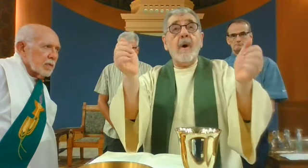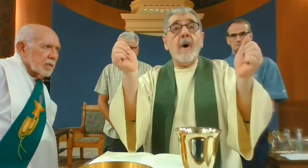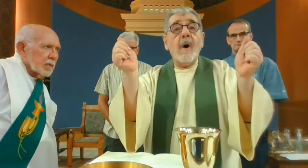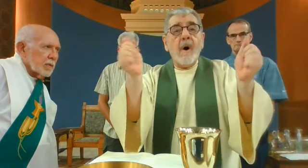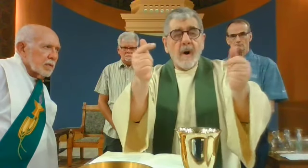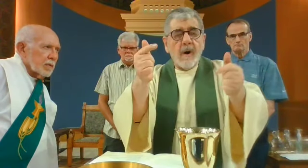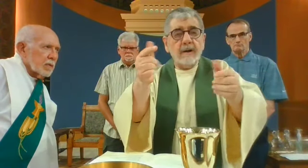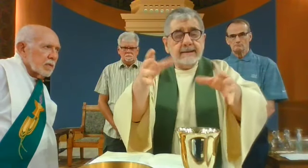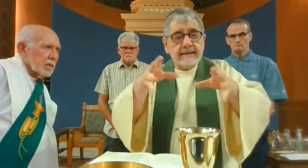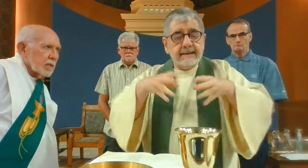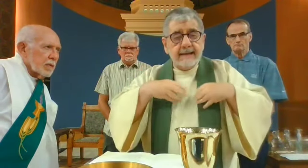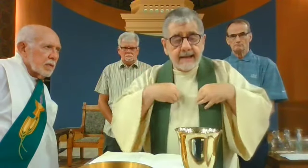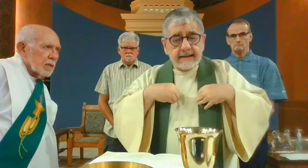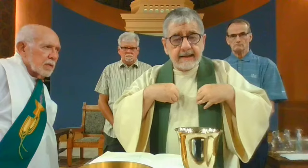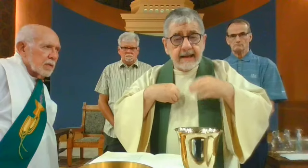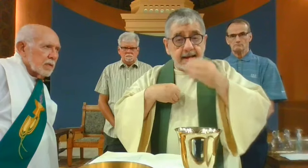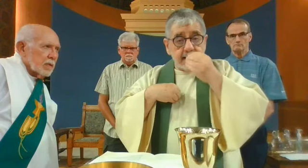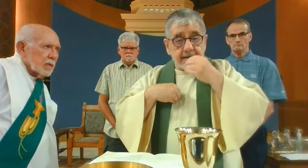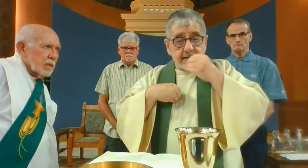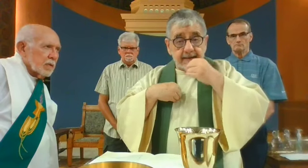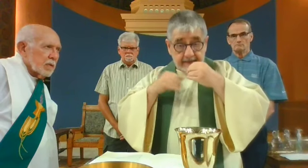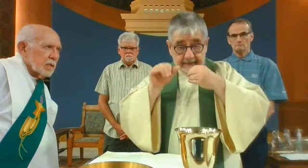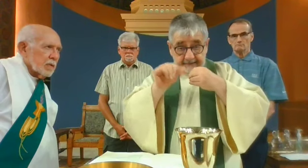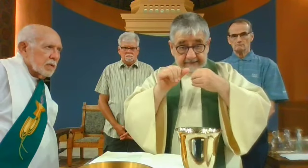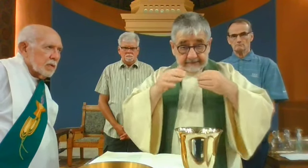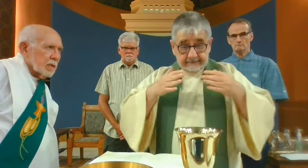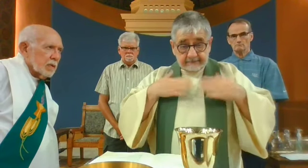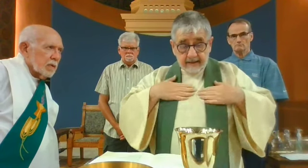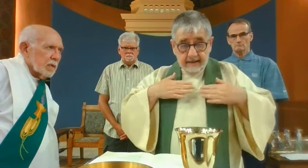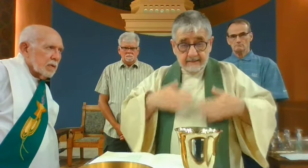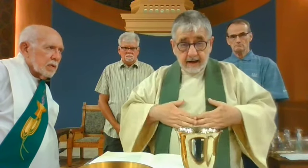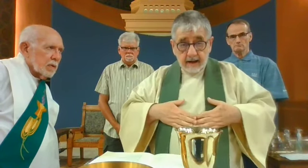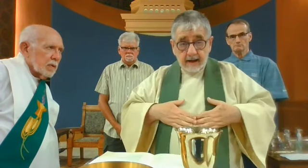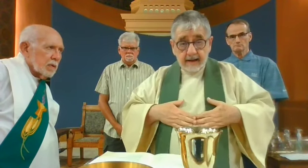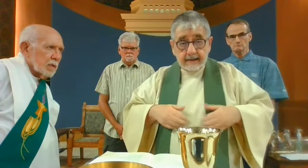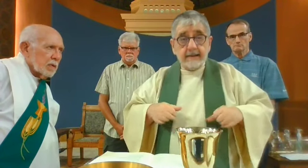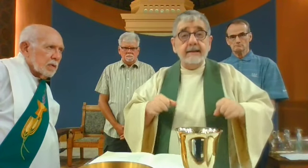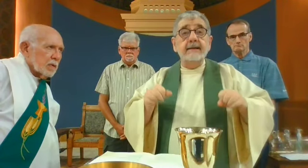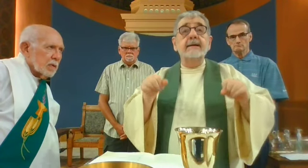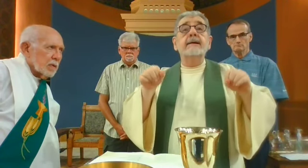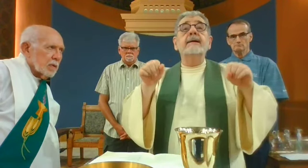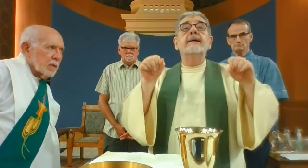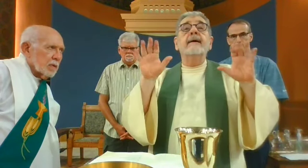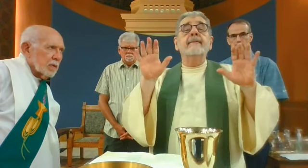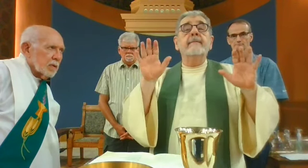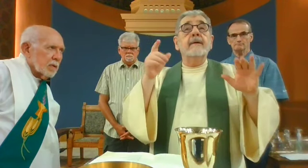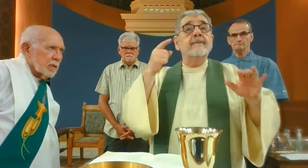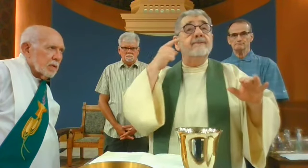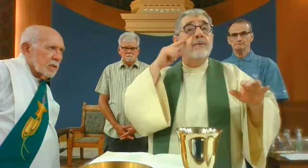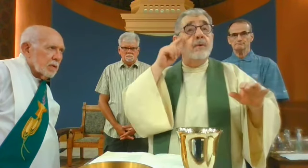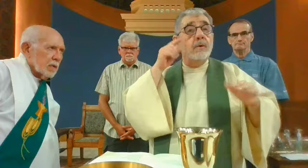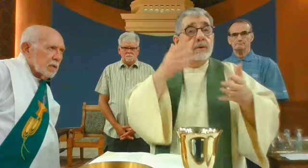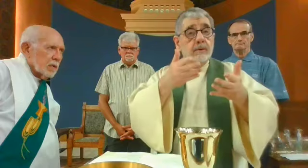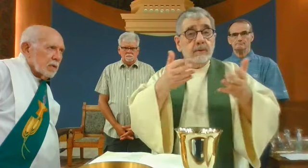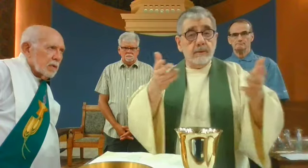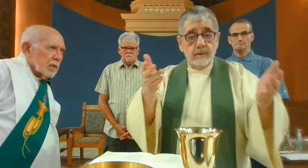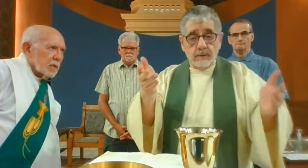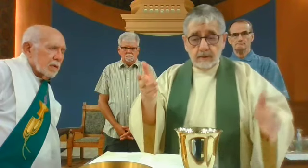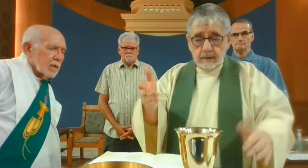saying, Take this, all of you, and eat it, for this is my body, which will be given up for